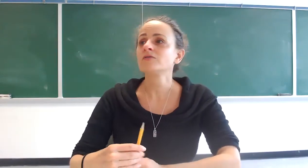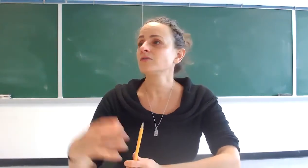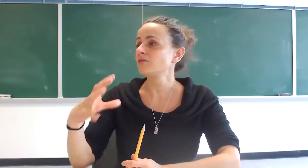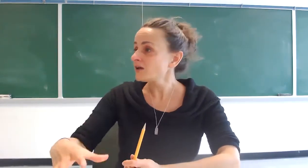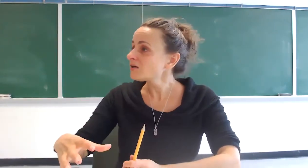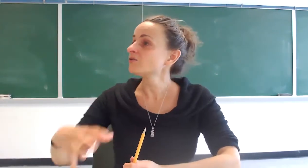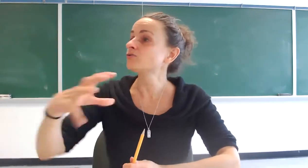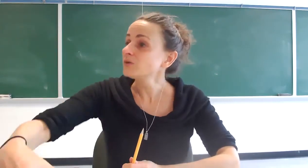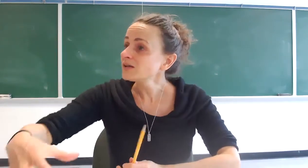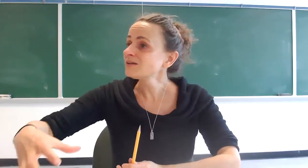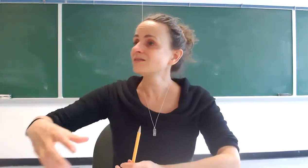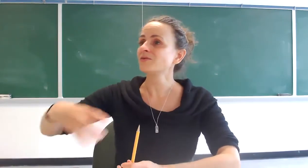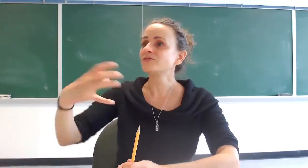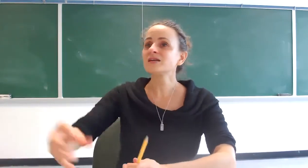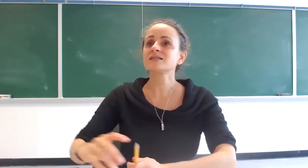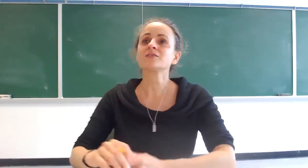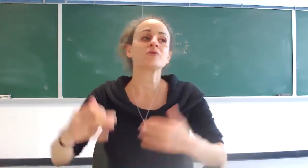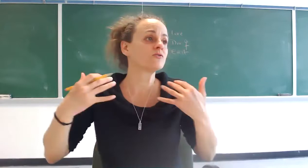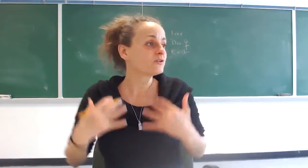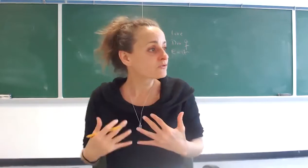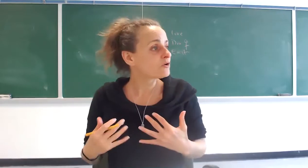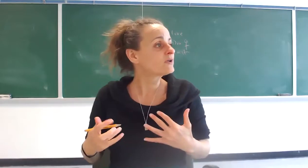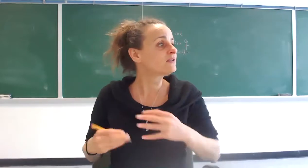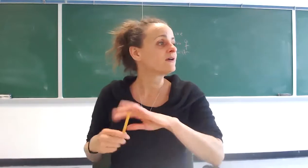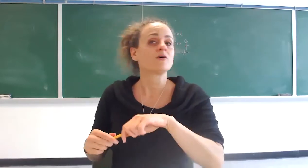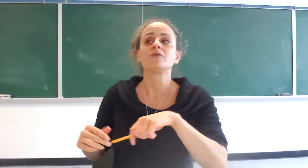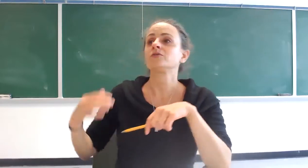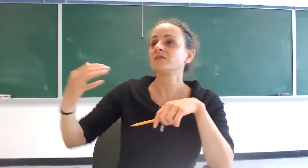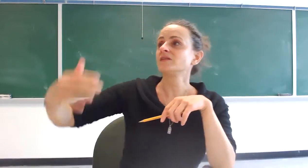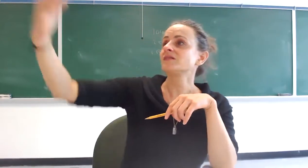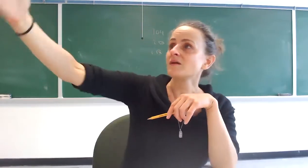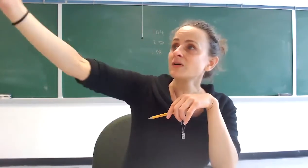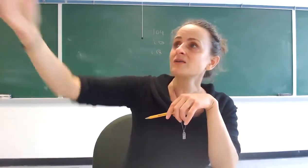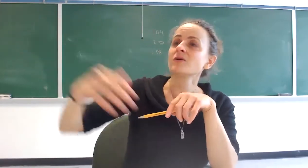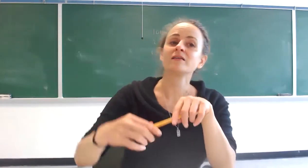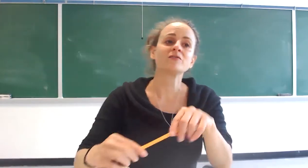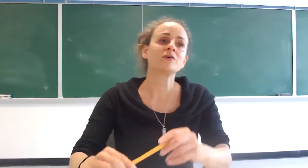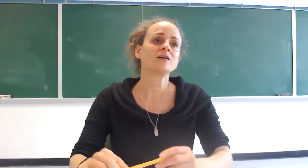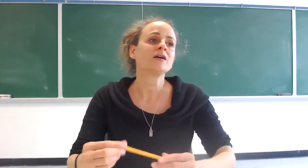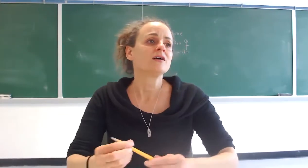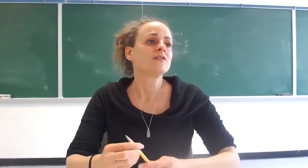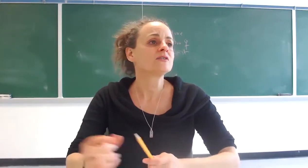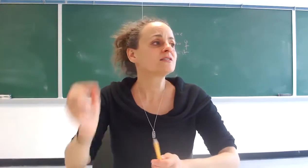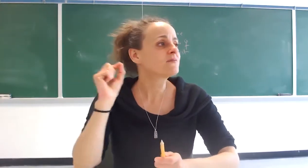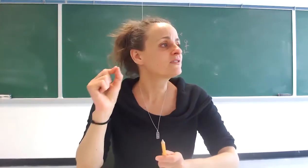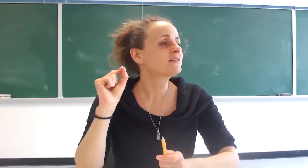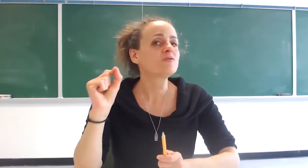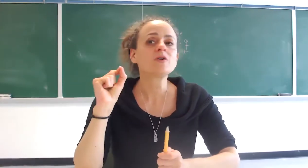you're there or doing it or inflicting it or you're undergoing it or you're seeing somebody who has undergone it there is something that one